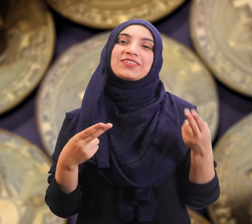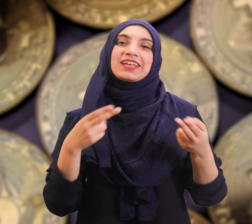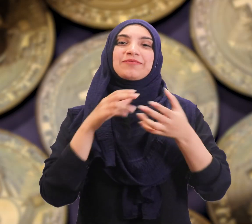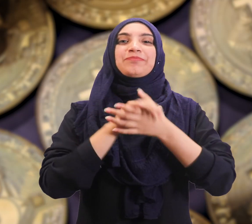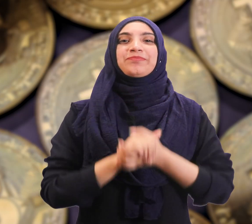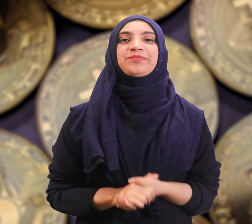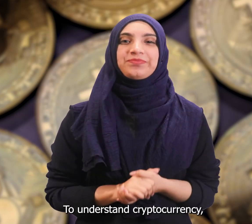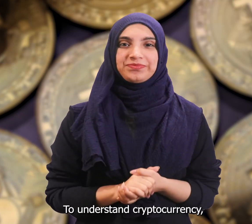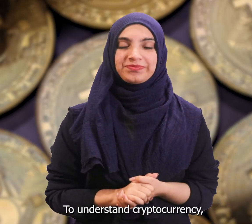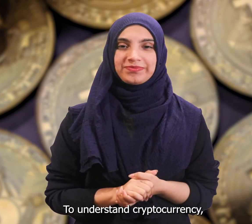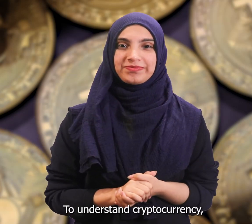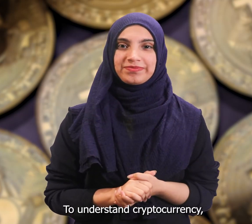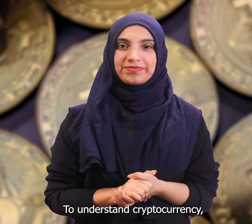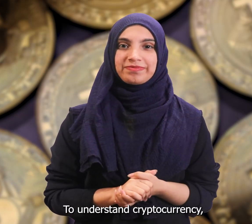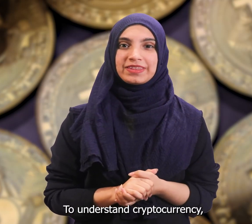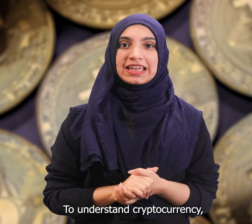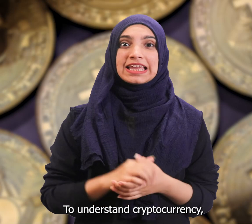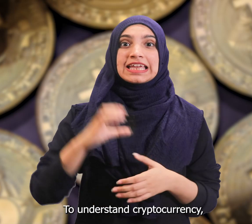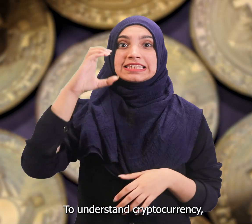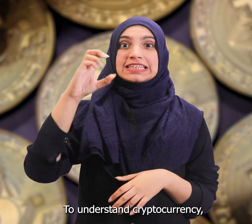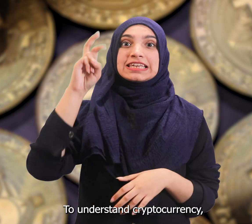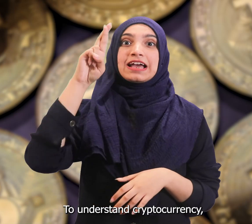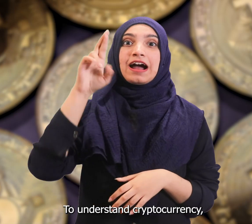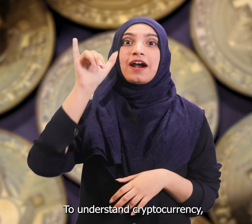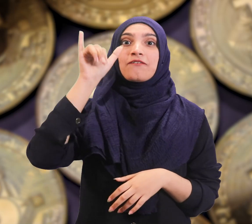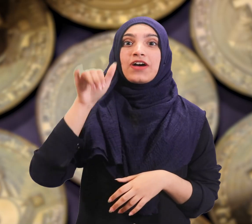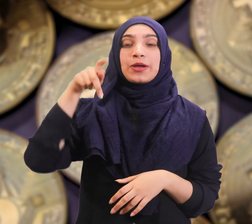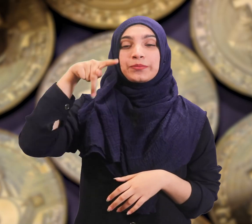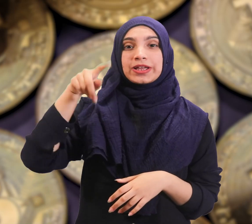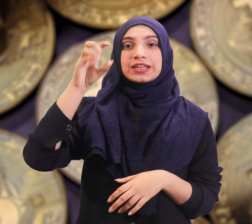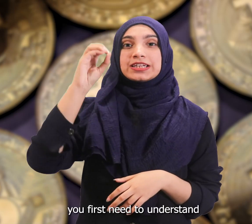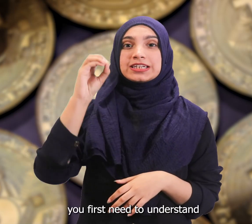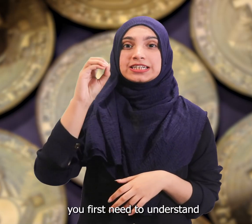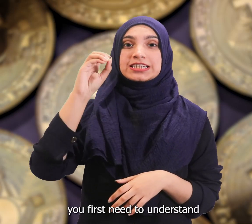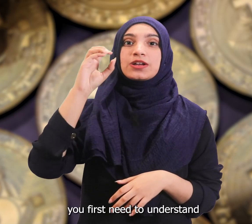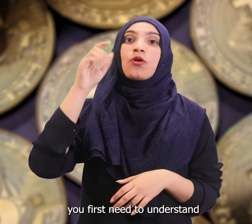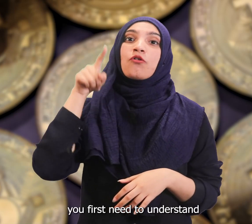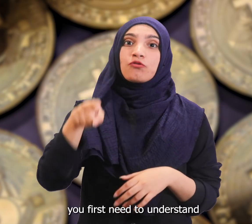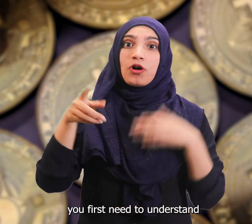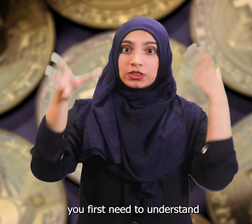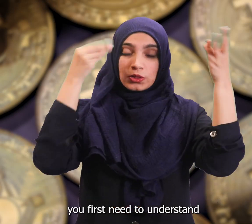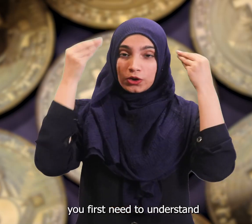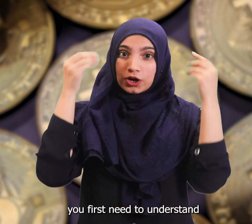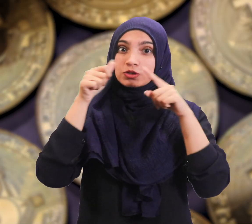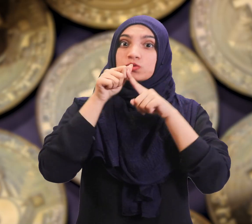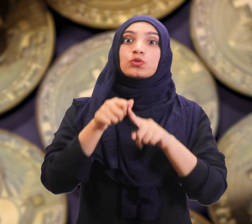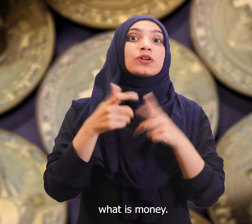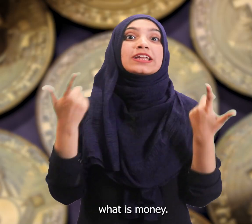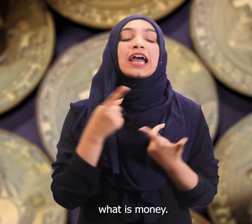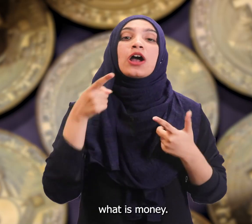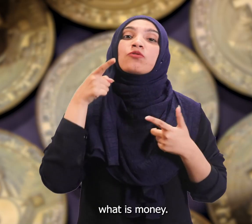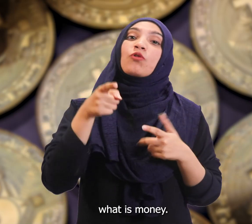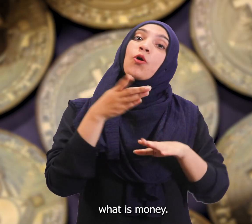To understand cryptocurrency, you first need to understand what is money.